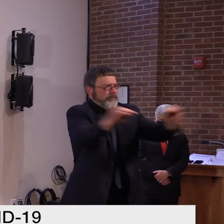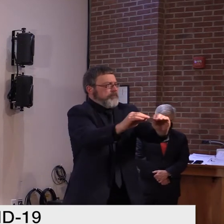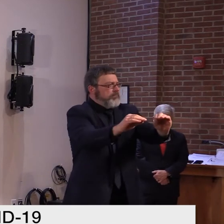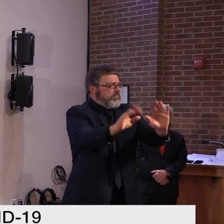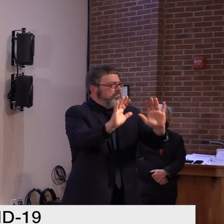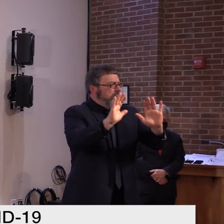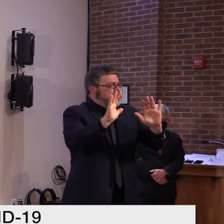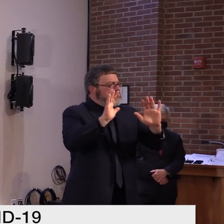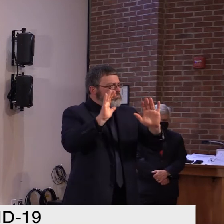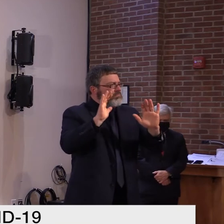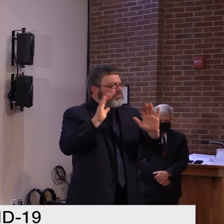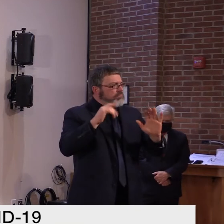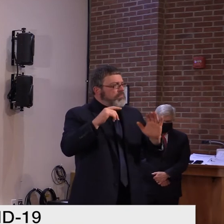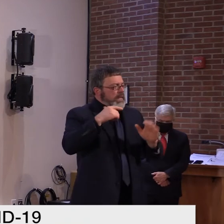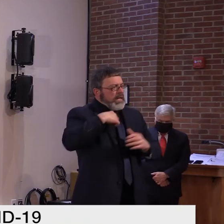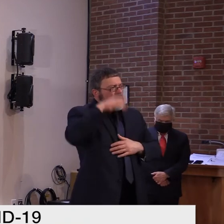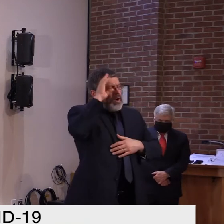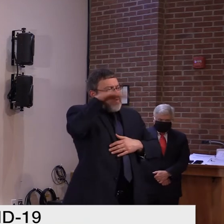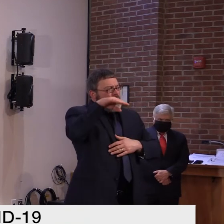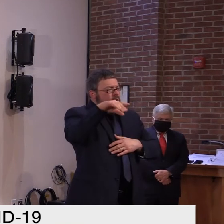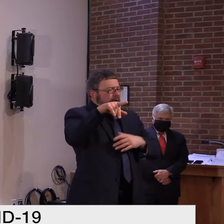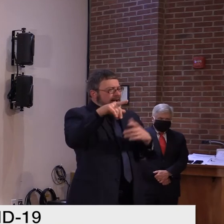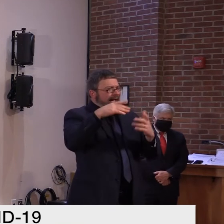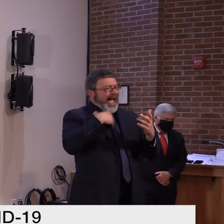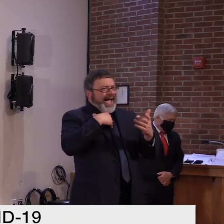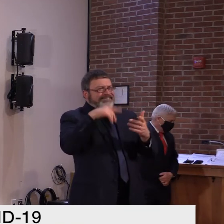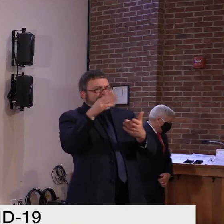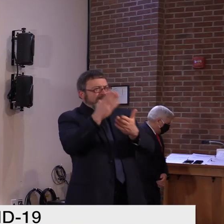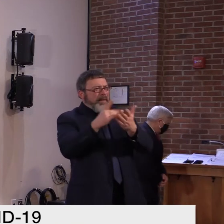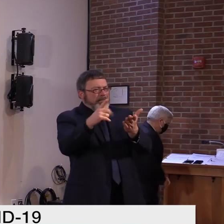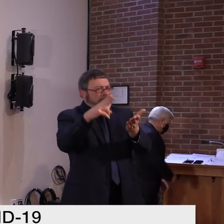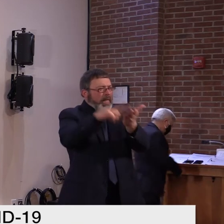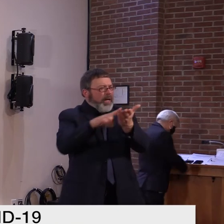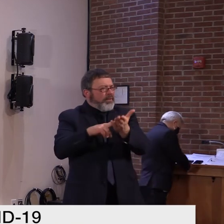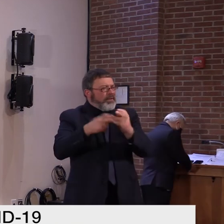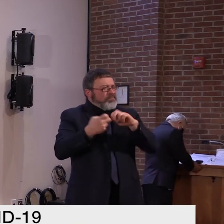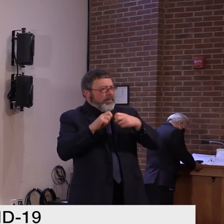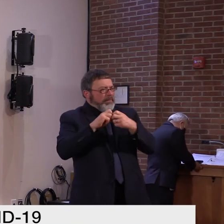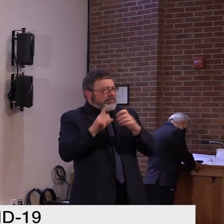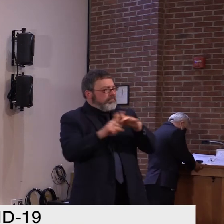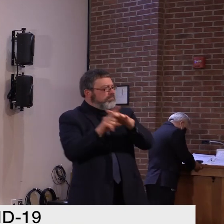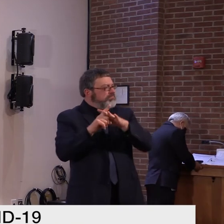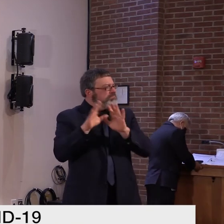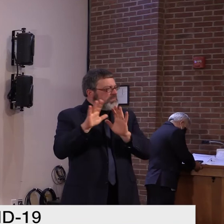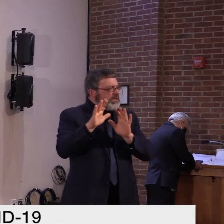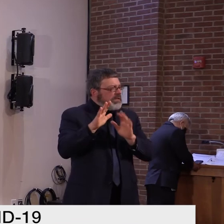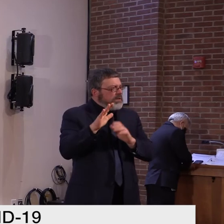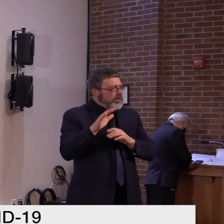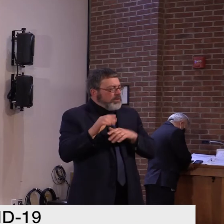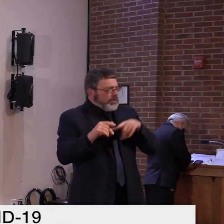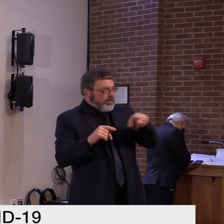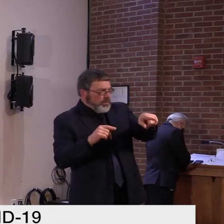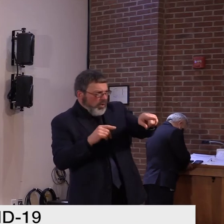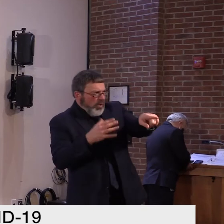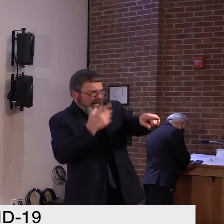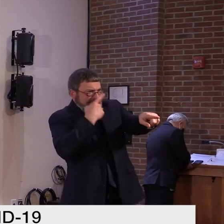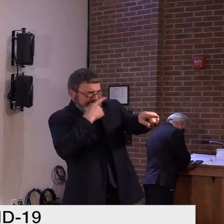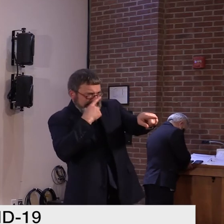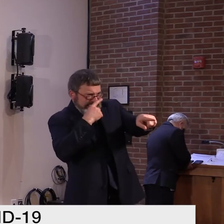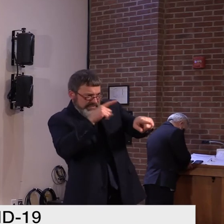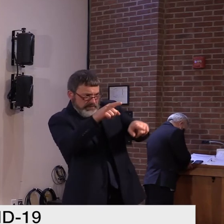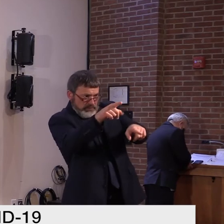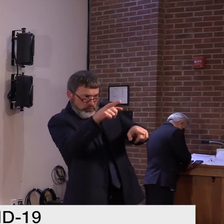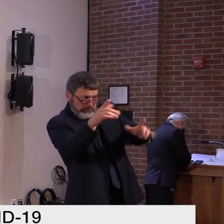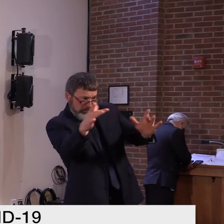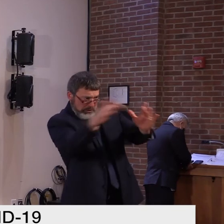repairs. But I encourage whoever reached out to you to either contact me or I should reach out